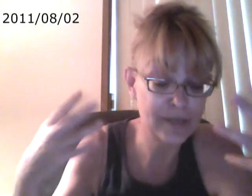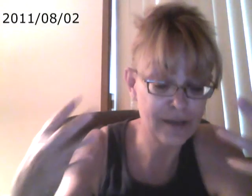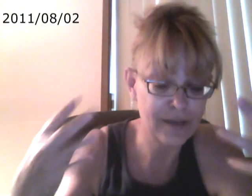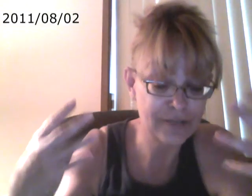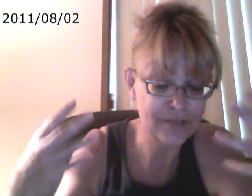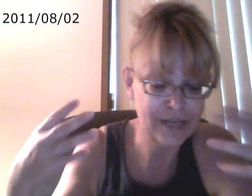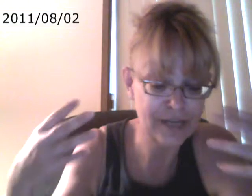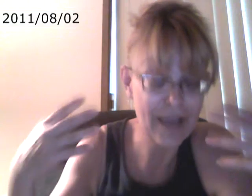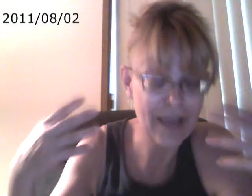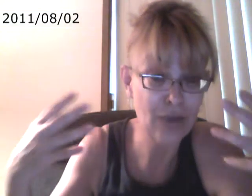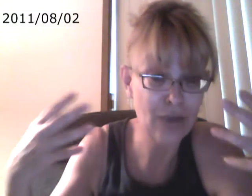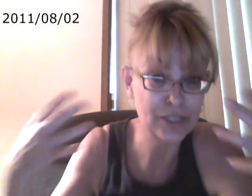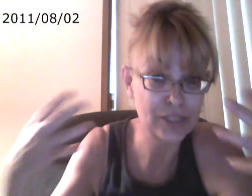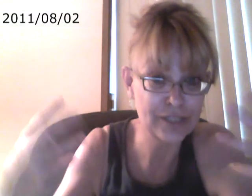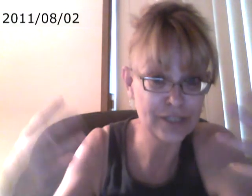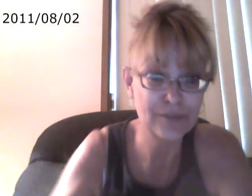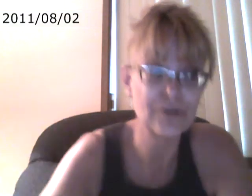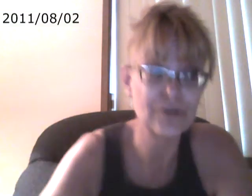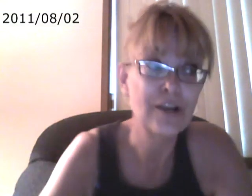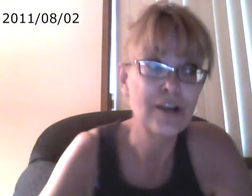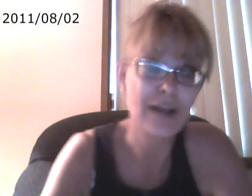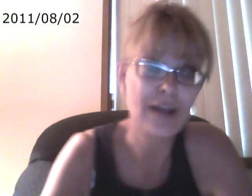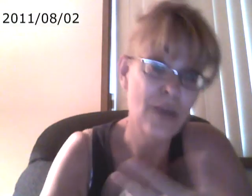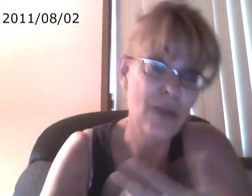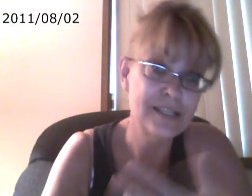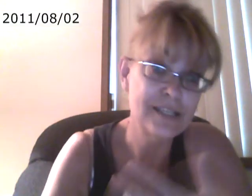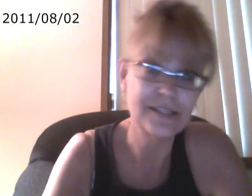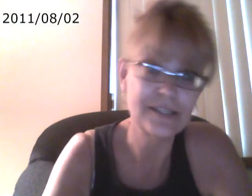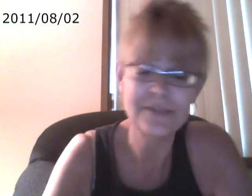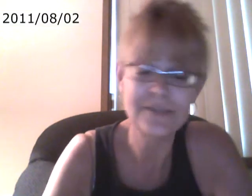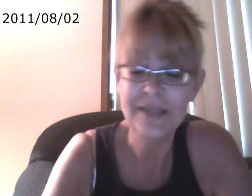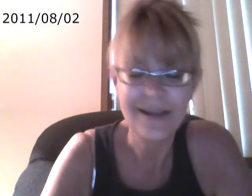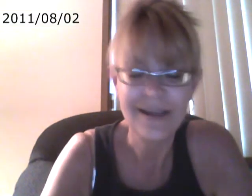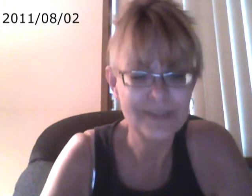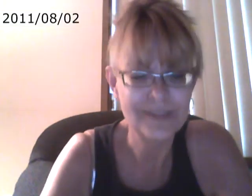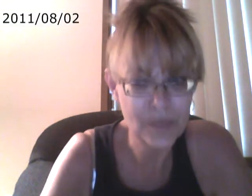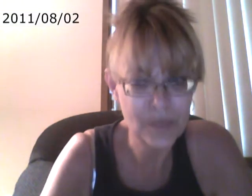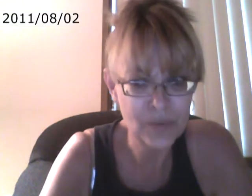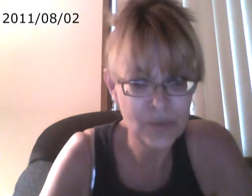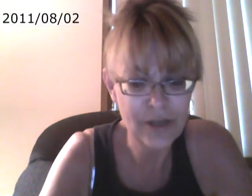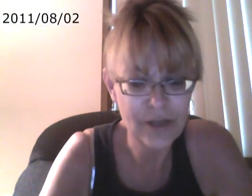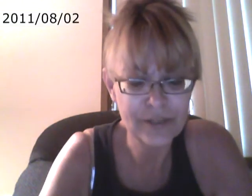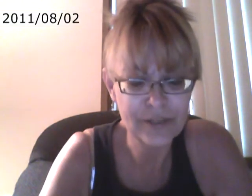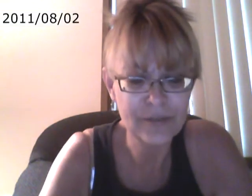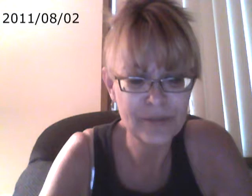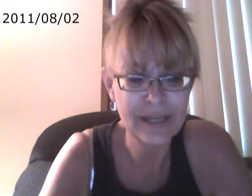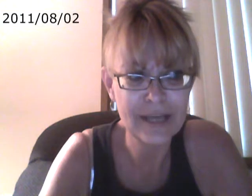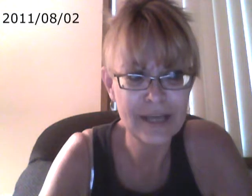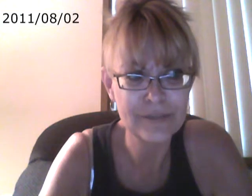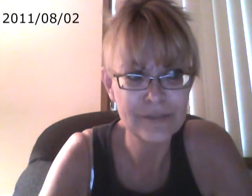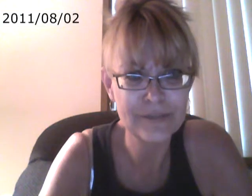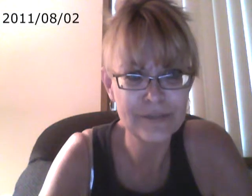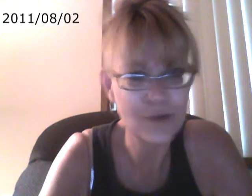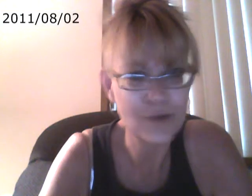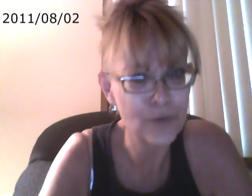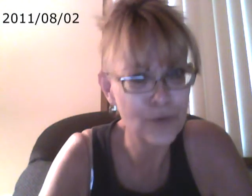understanding of how systems are, how I see systems, it's been really hard to communicate how systems aren't working.